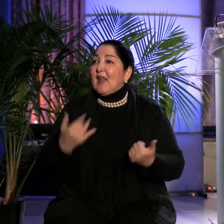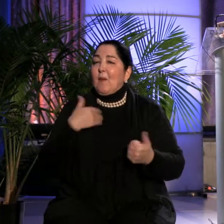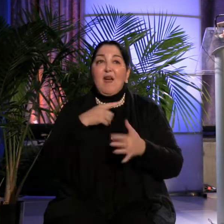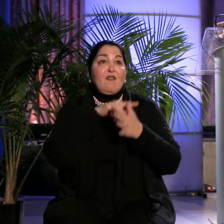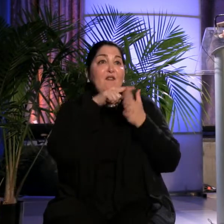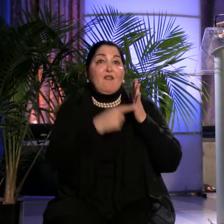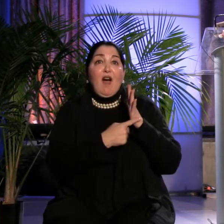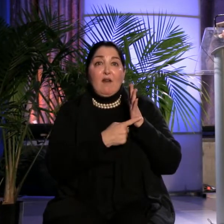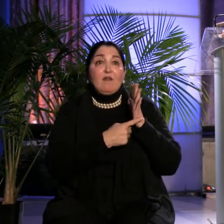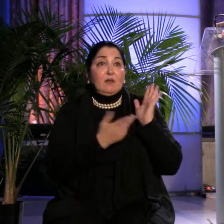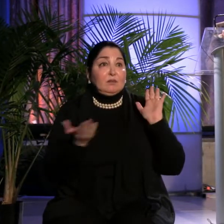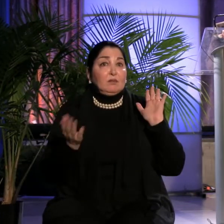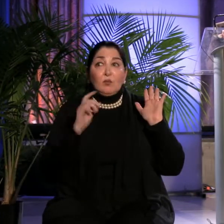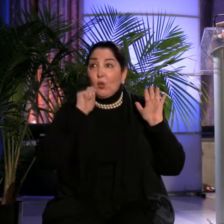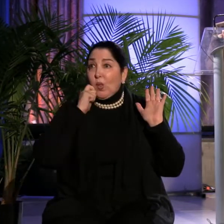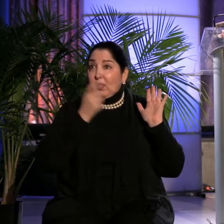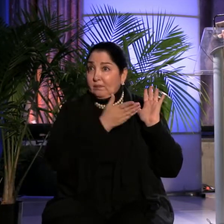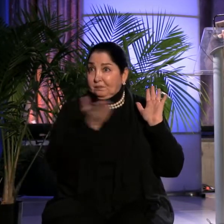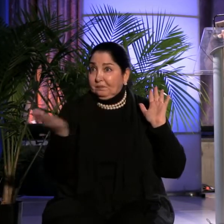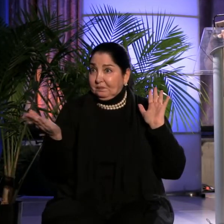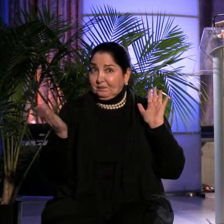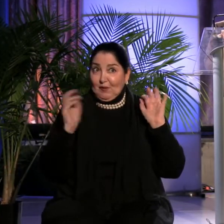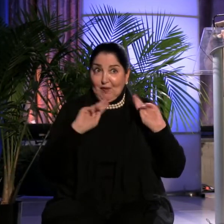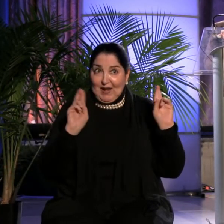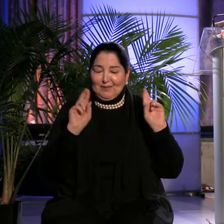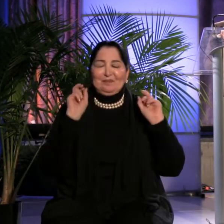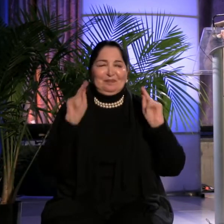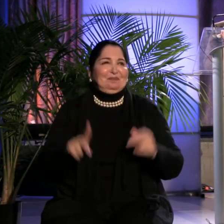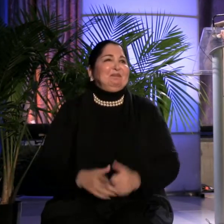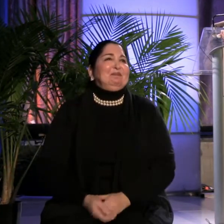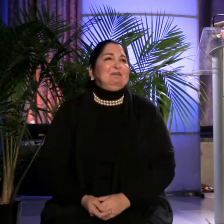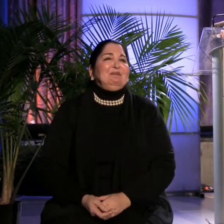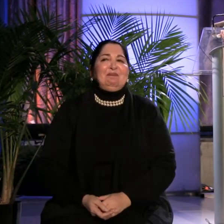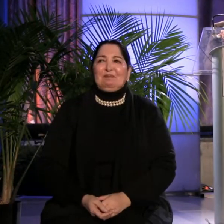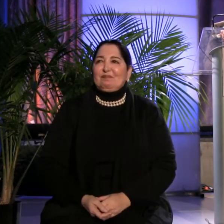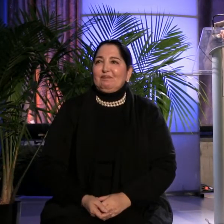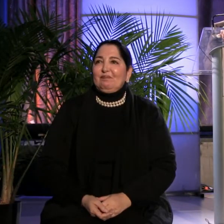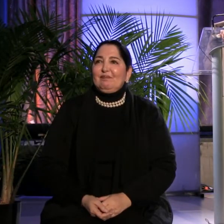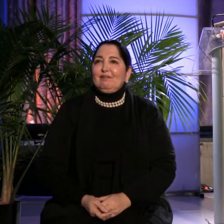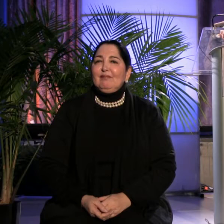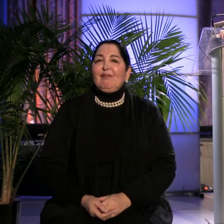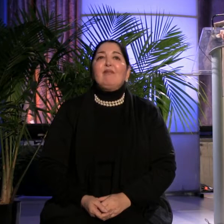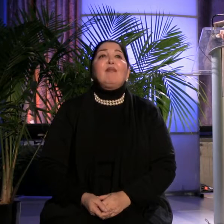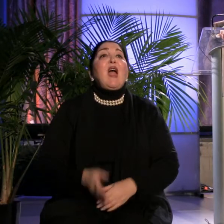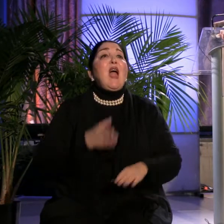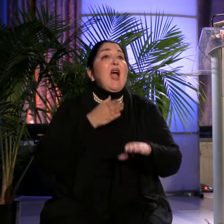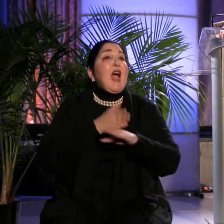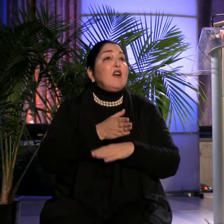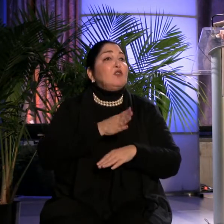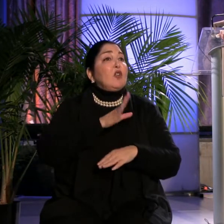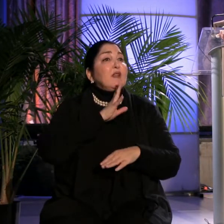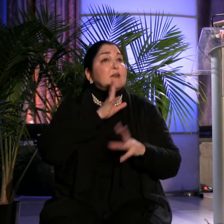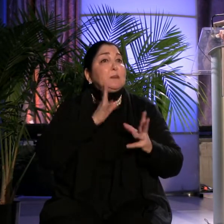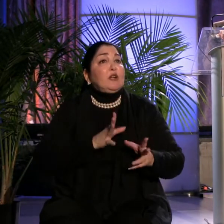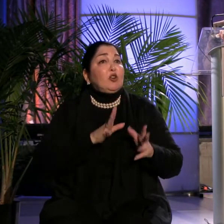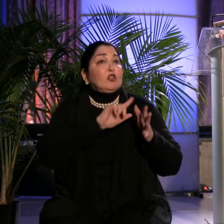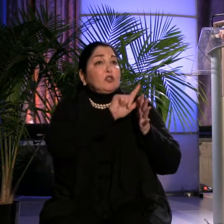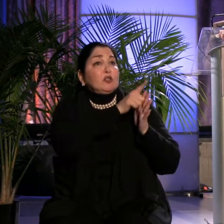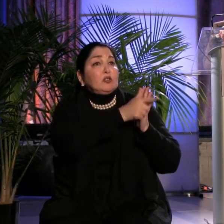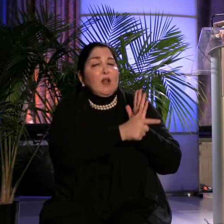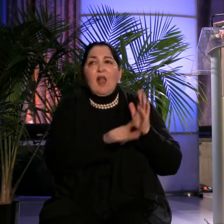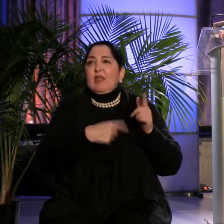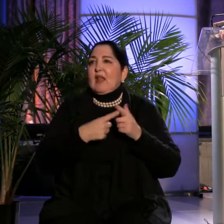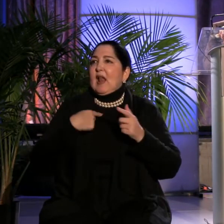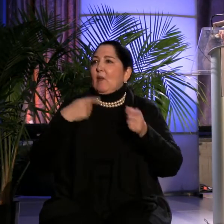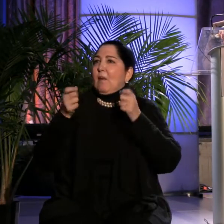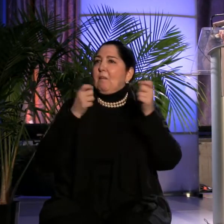cool with y'all. Cool with'all? Great. Following hearing from the speakers, I'll moderate a conversation among the speakers and